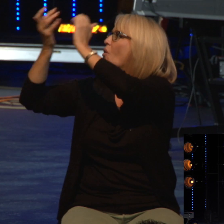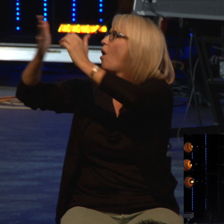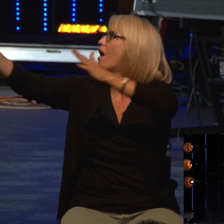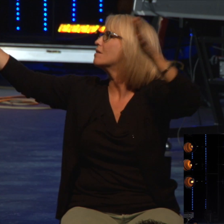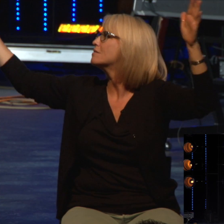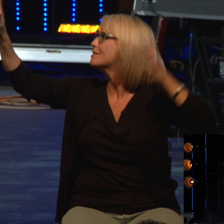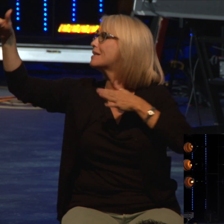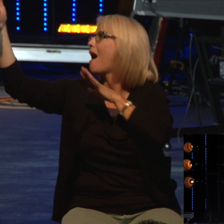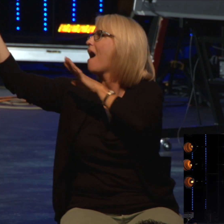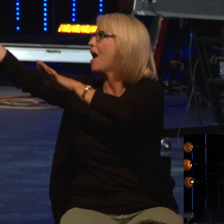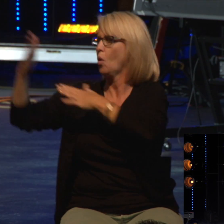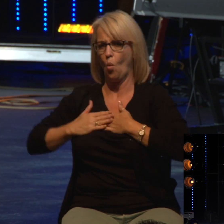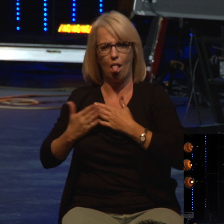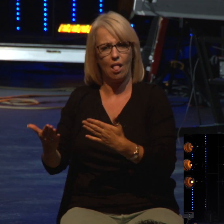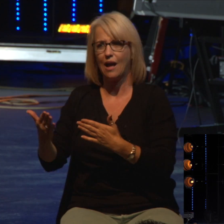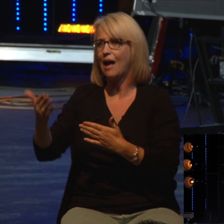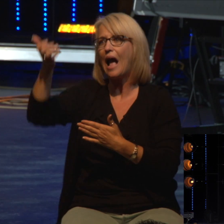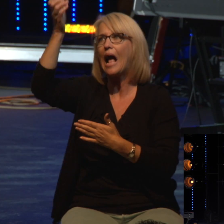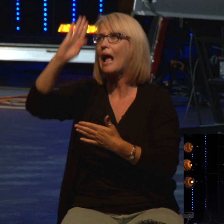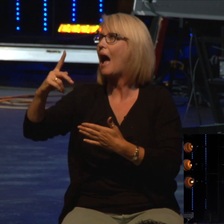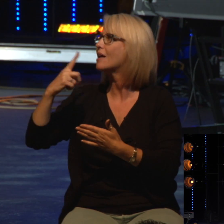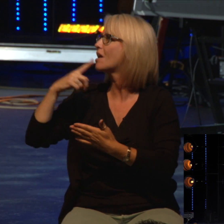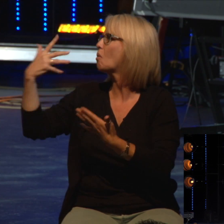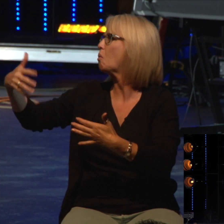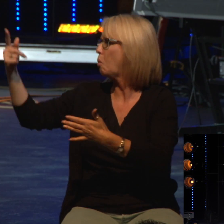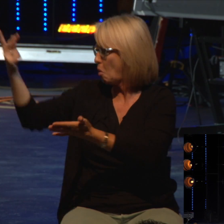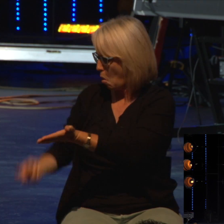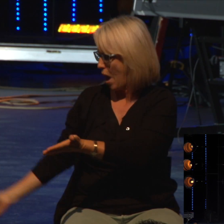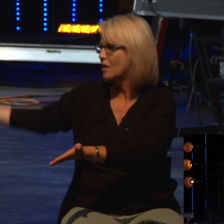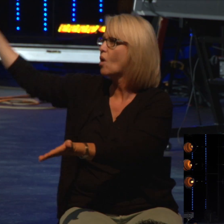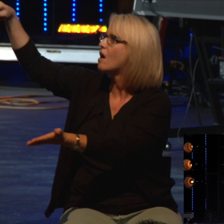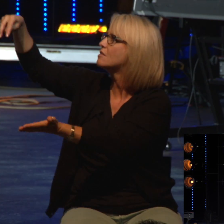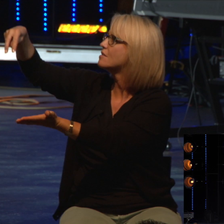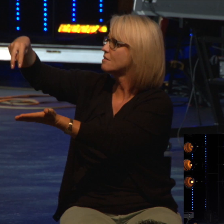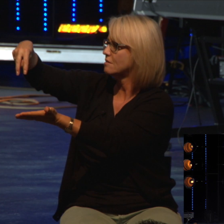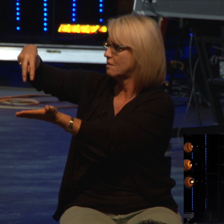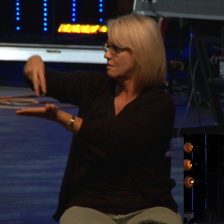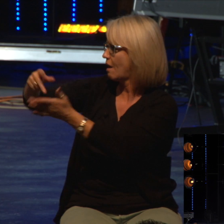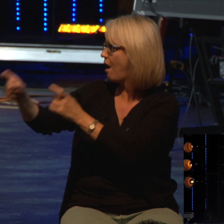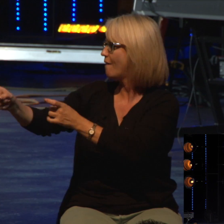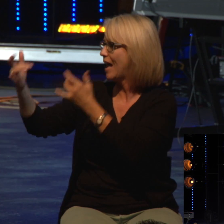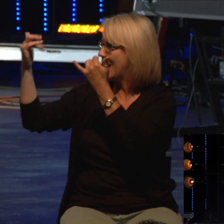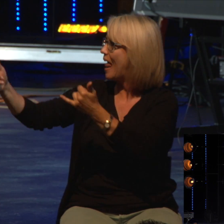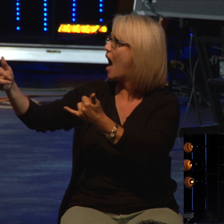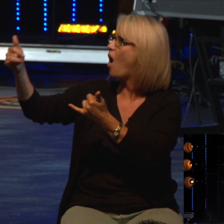and God pronounced it valid by the resurrection and he intercedes for us in heaven.